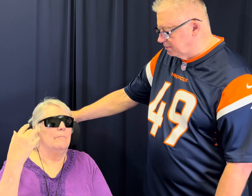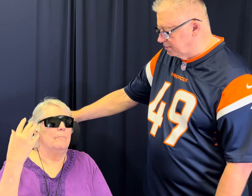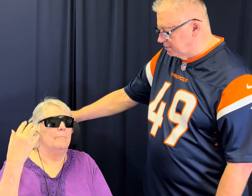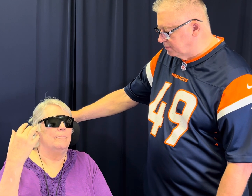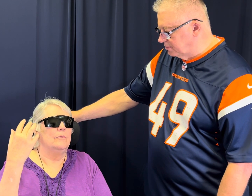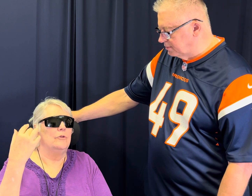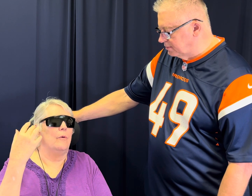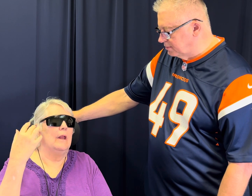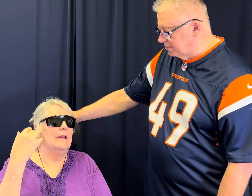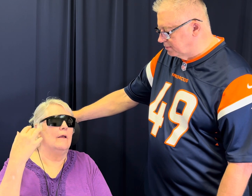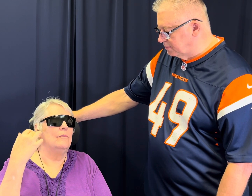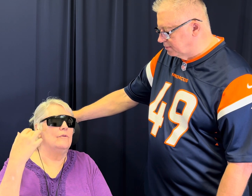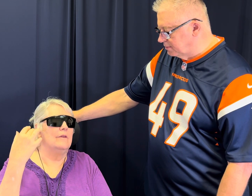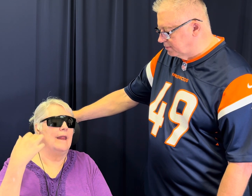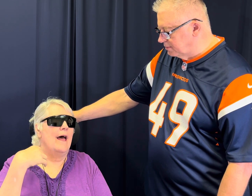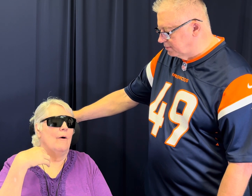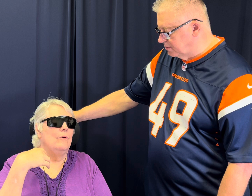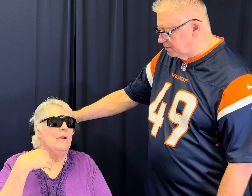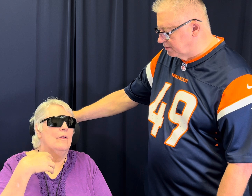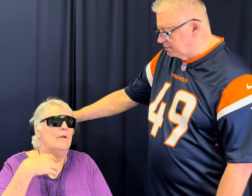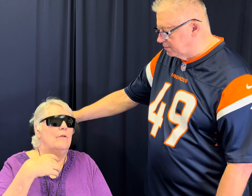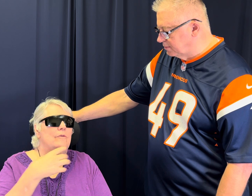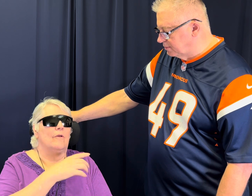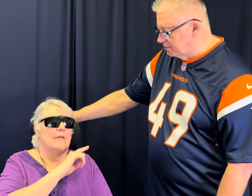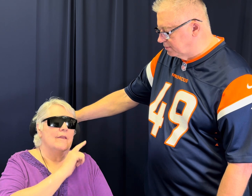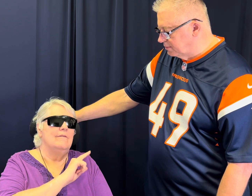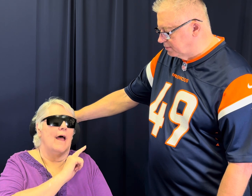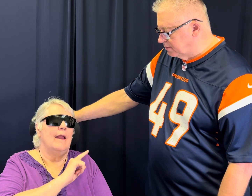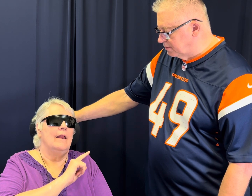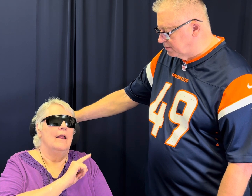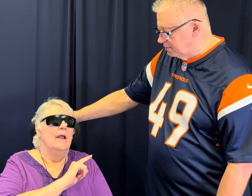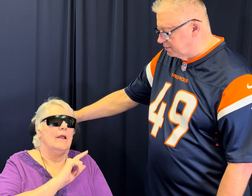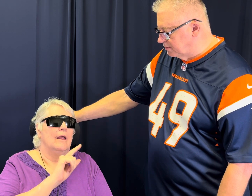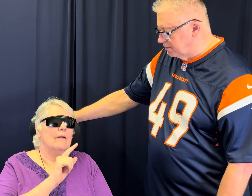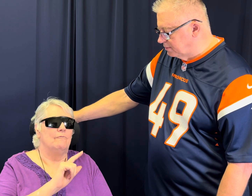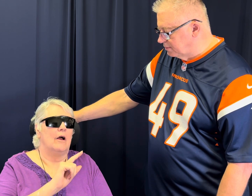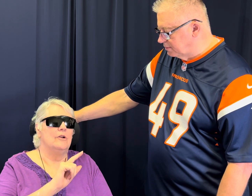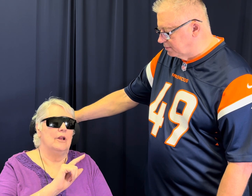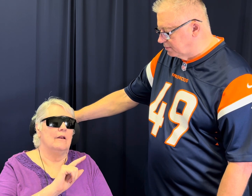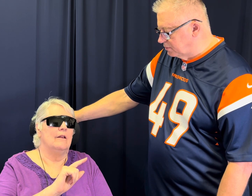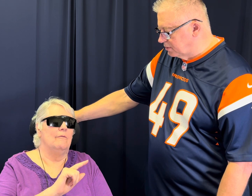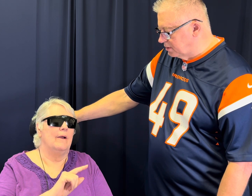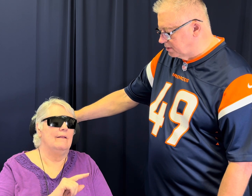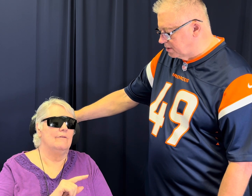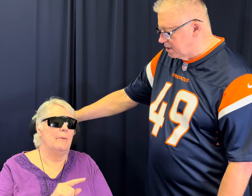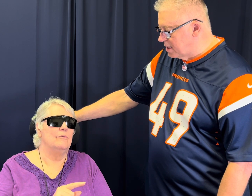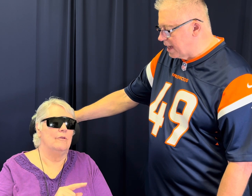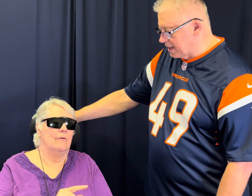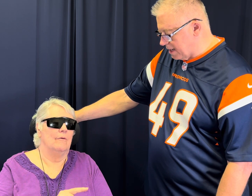and opening those down so that this side could function the way it's supposed to At a higher